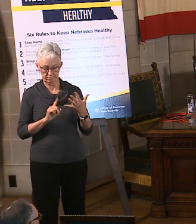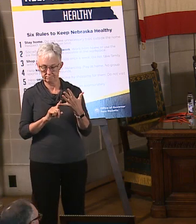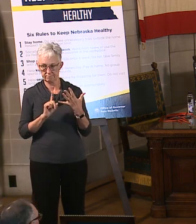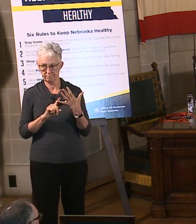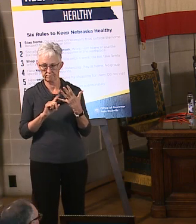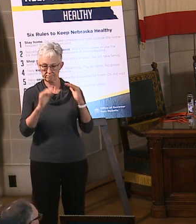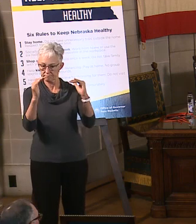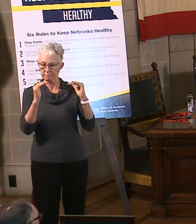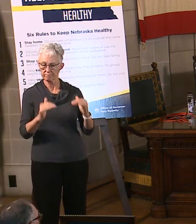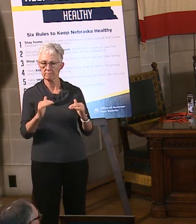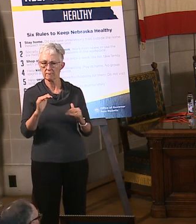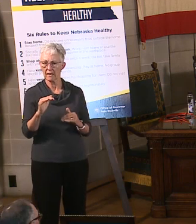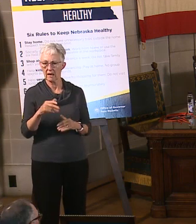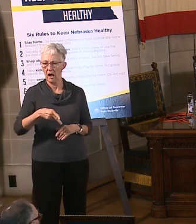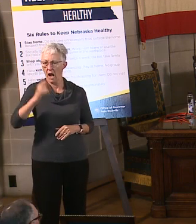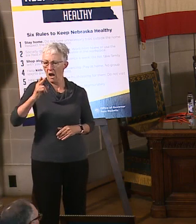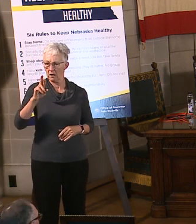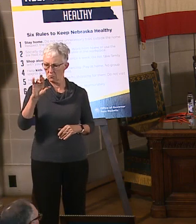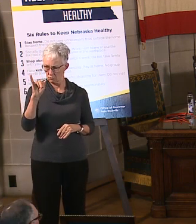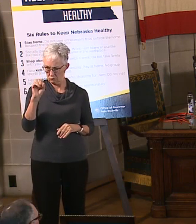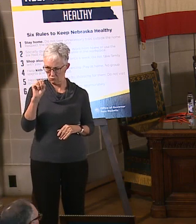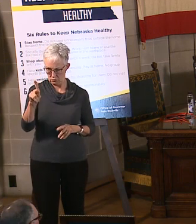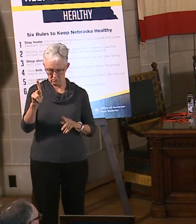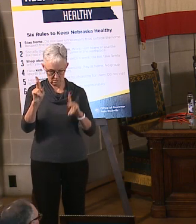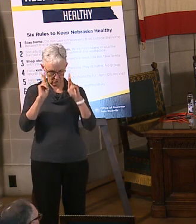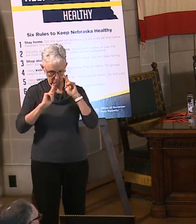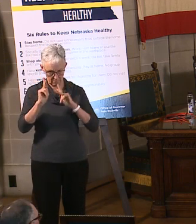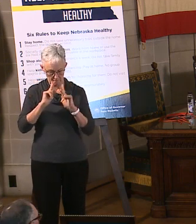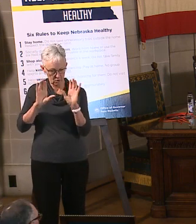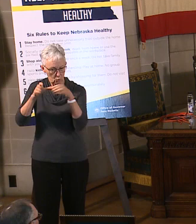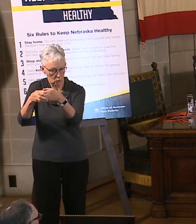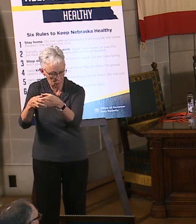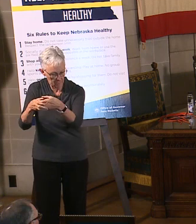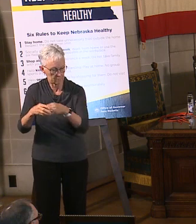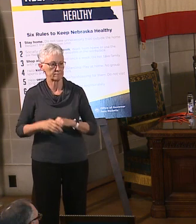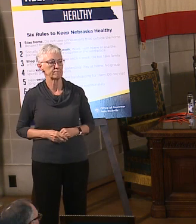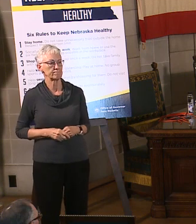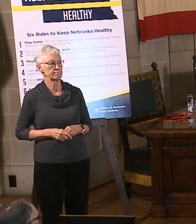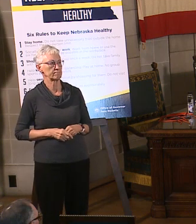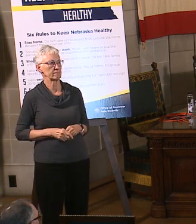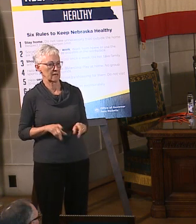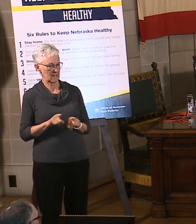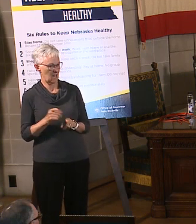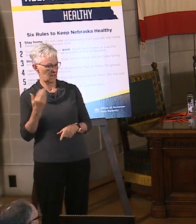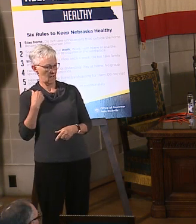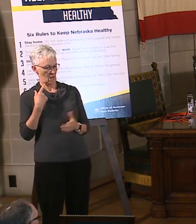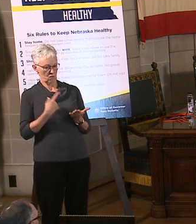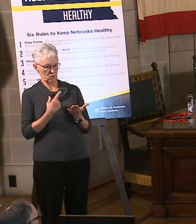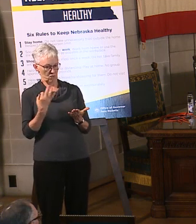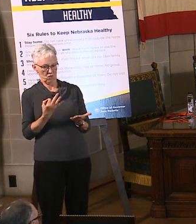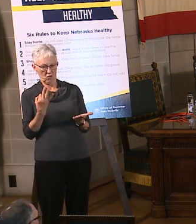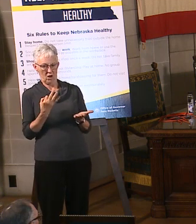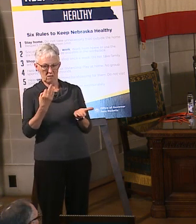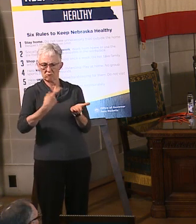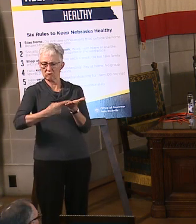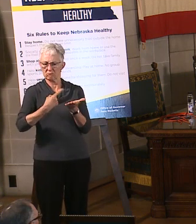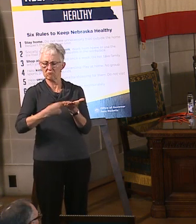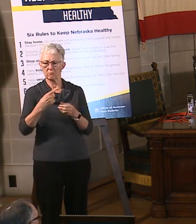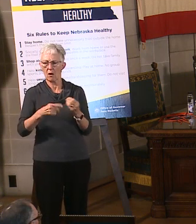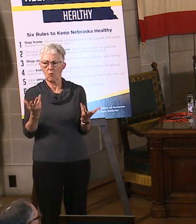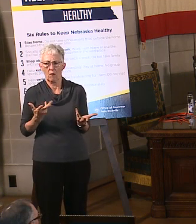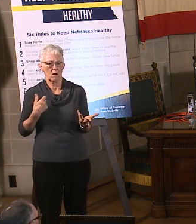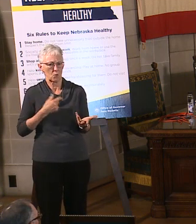talked a lot about this with regard to some of the things the state is doing. So for example, just recently on Friday, we talked about what we're doing with long-term care facilities